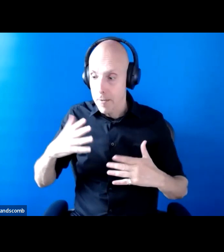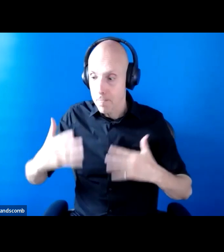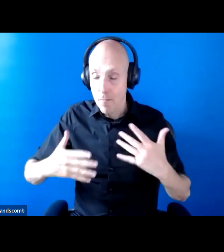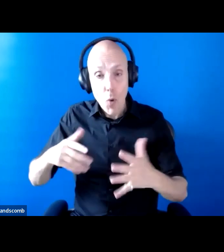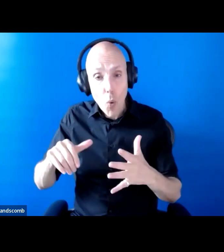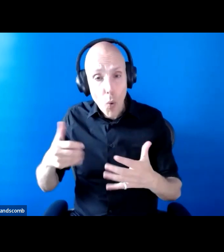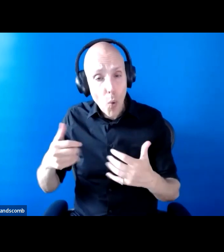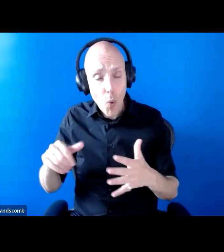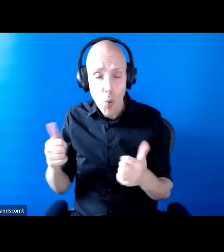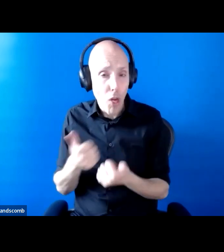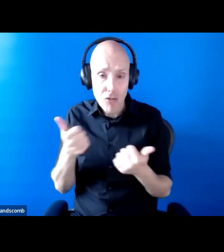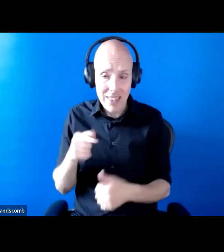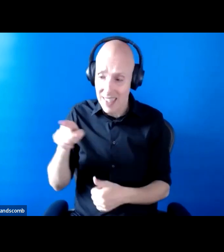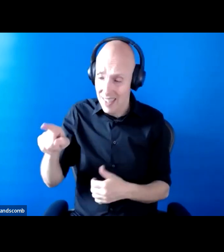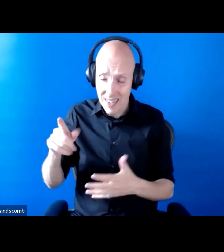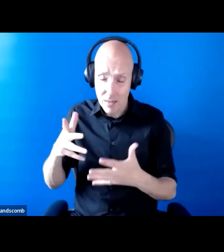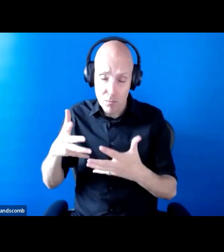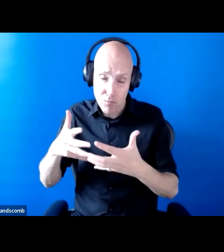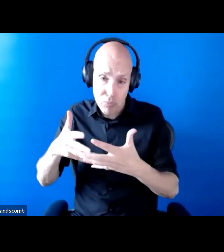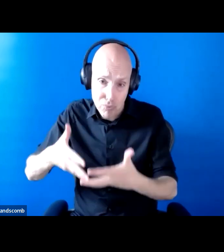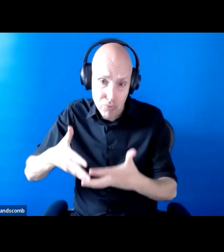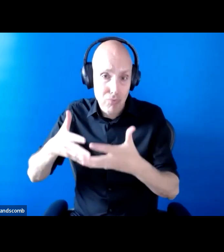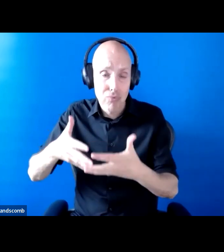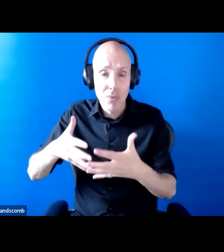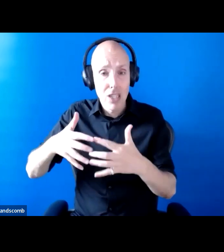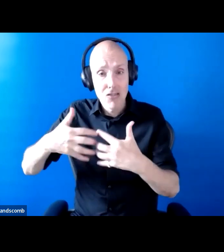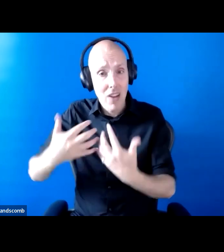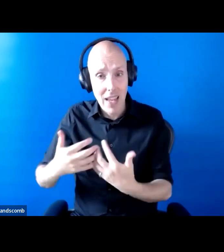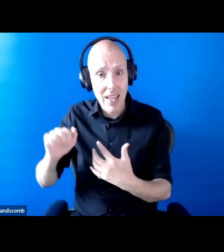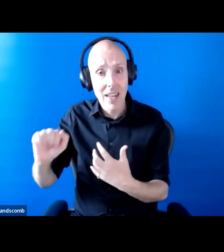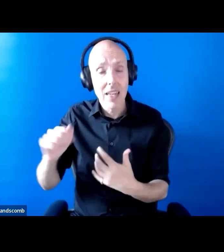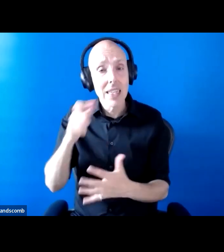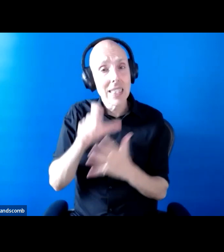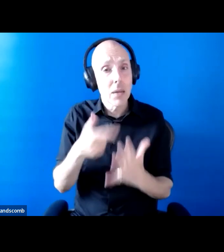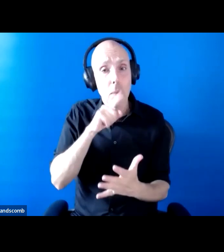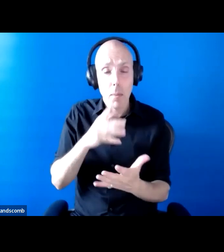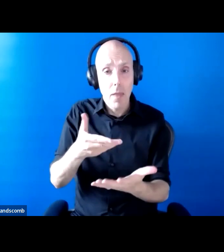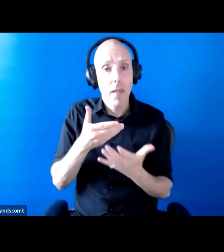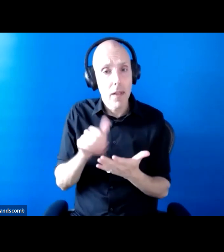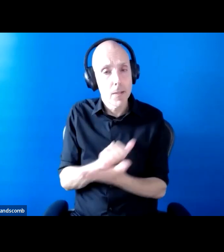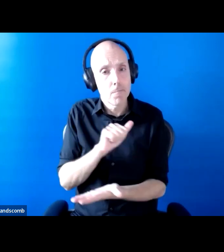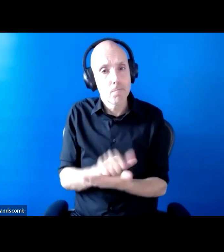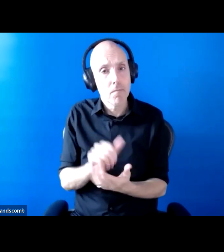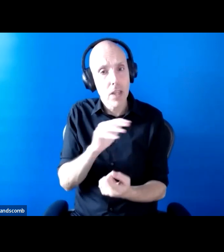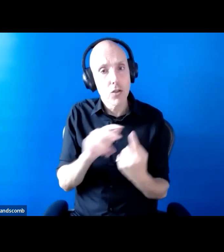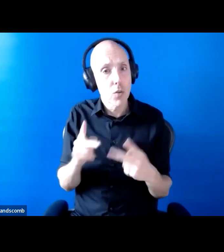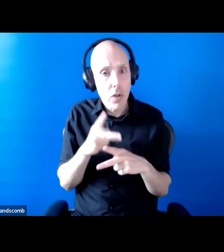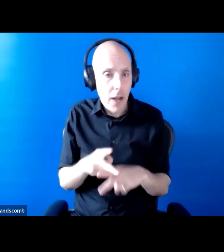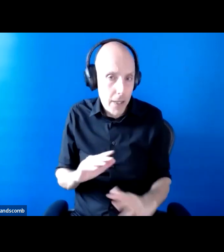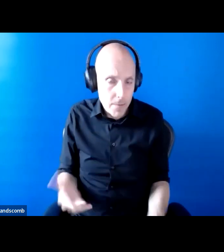severe strain. Disabled people were already not receiving the social care they needed, already not having the